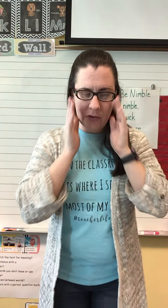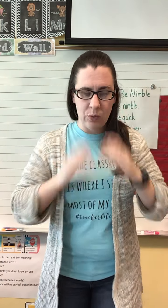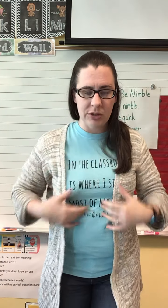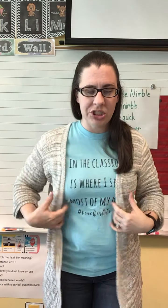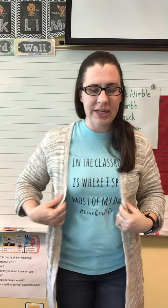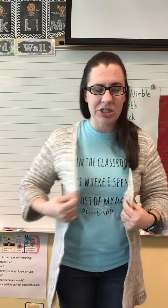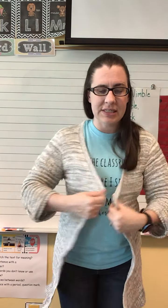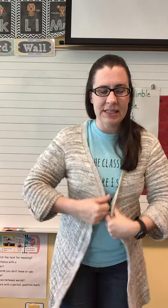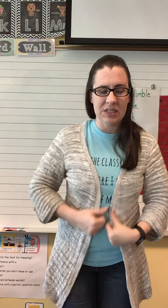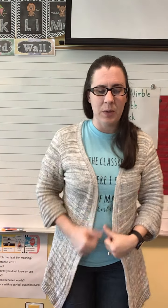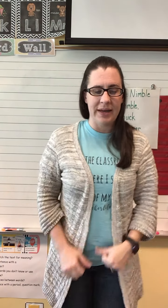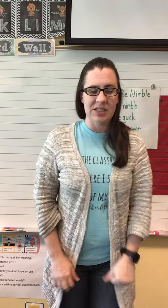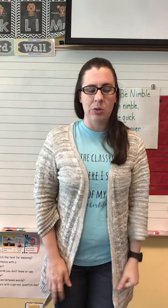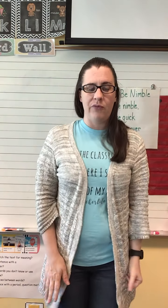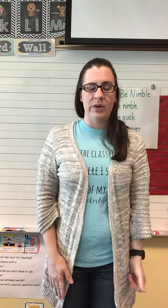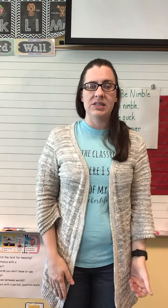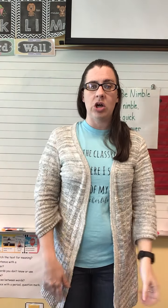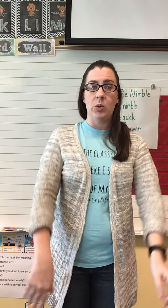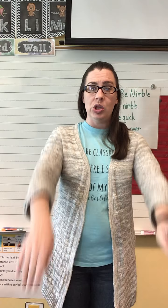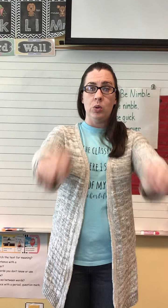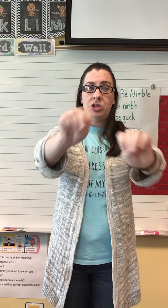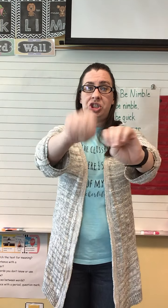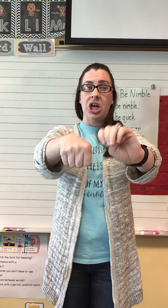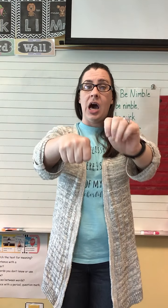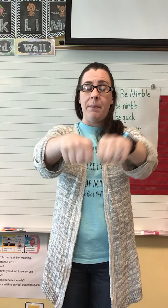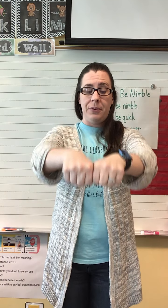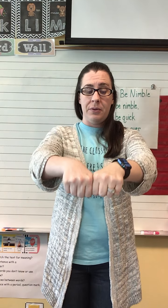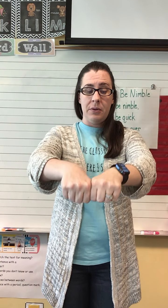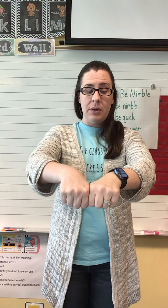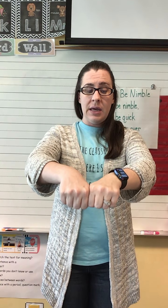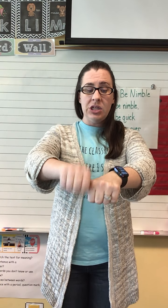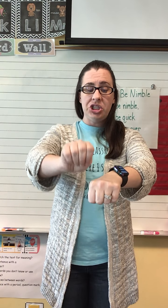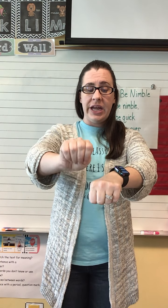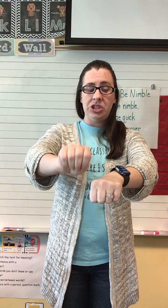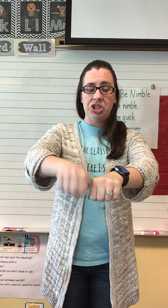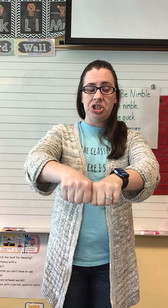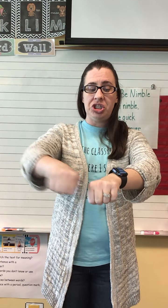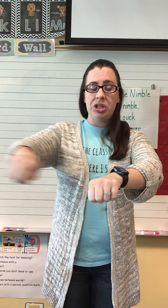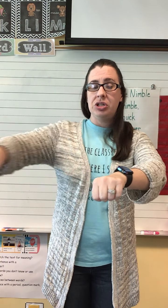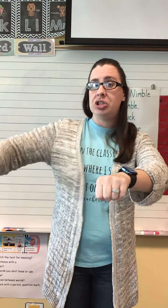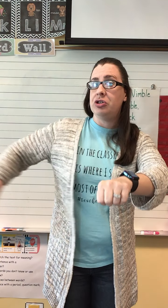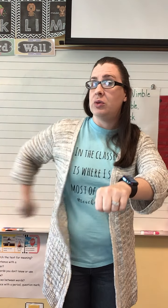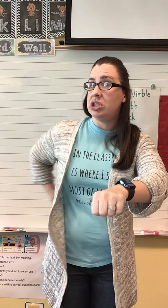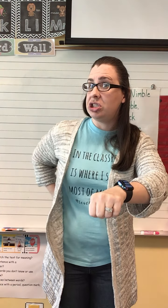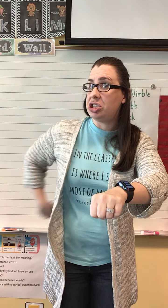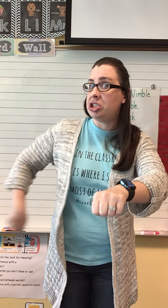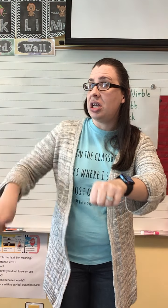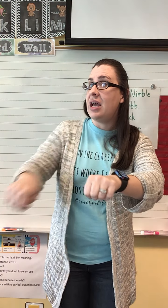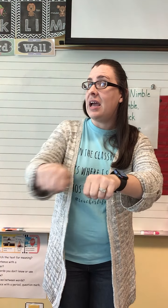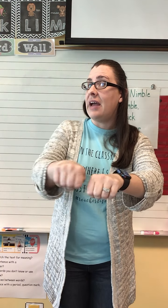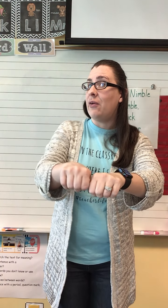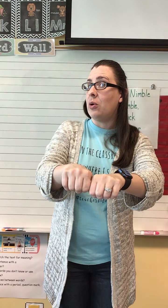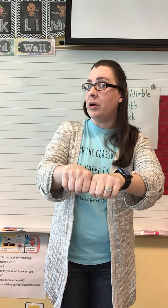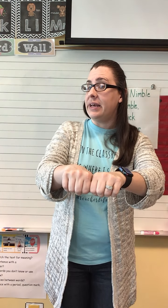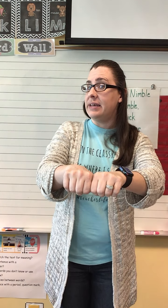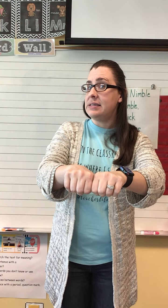the word changes this way. So, if we start with the word chop, change ch to sh, and the word is